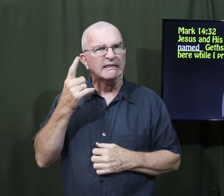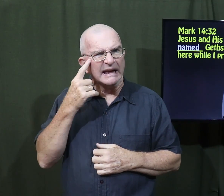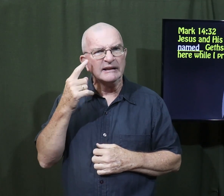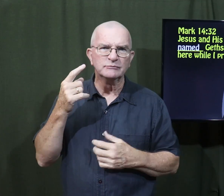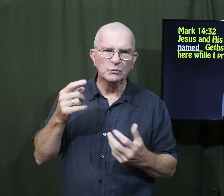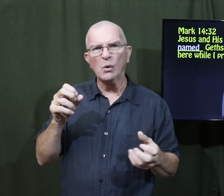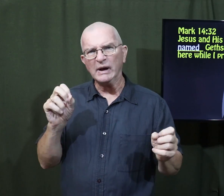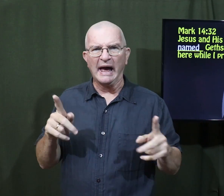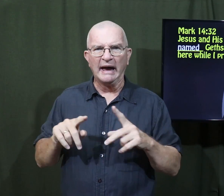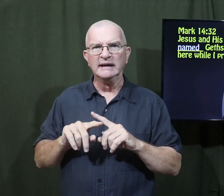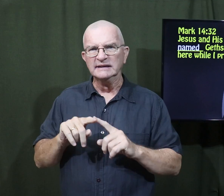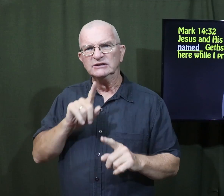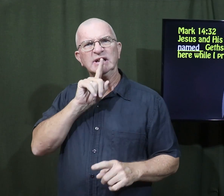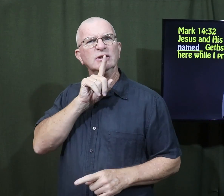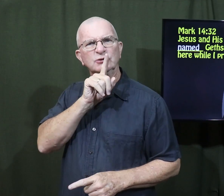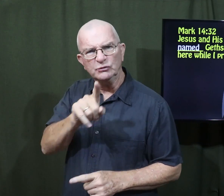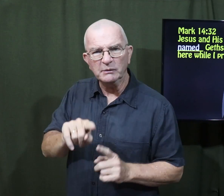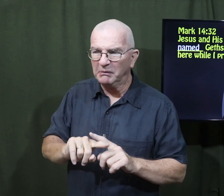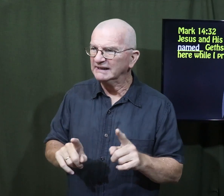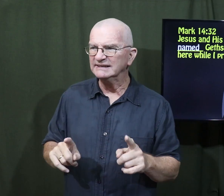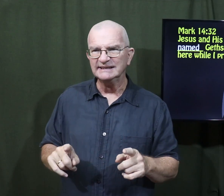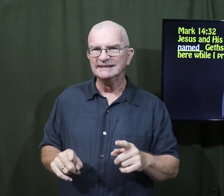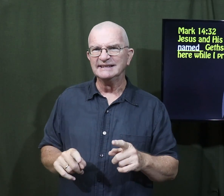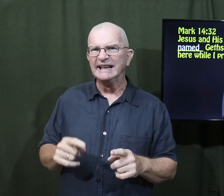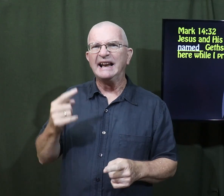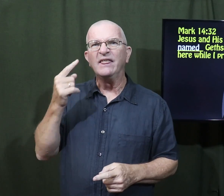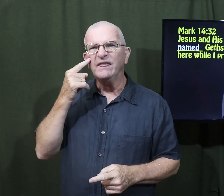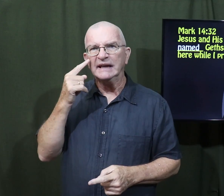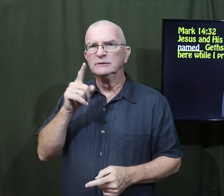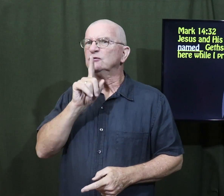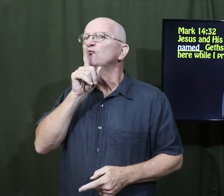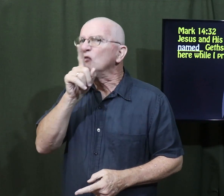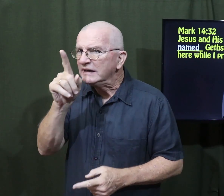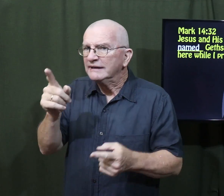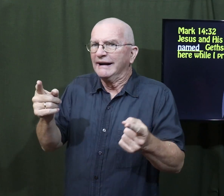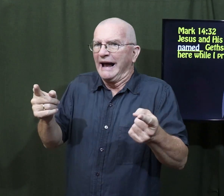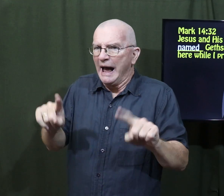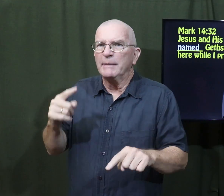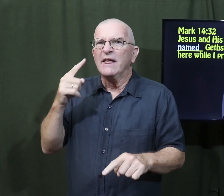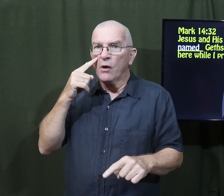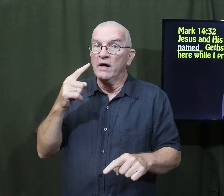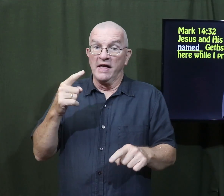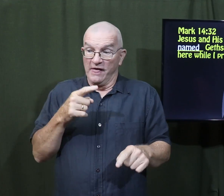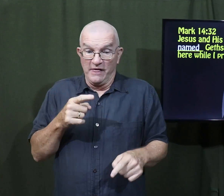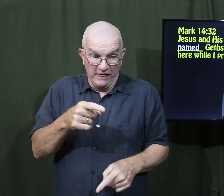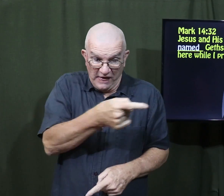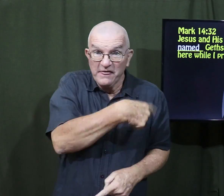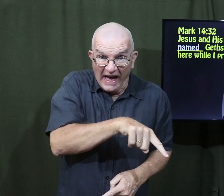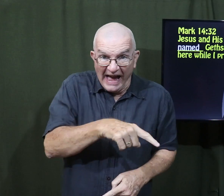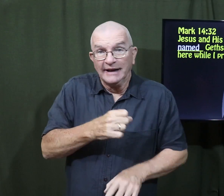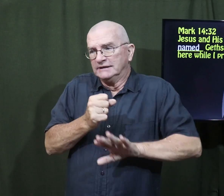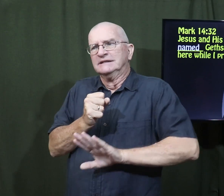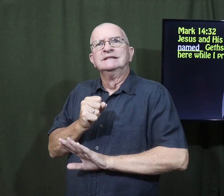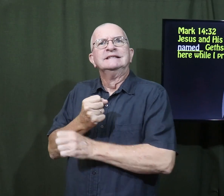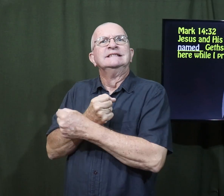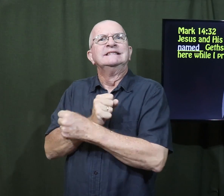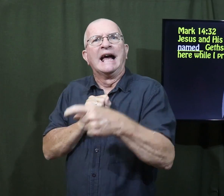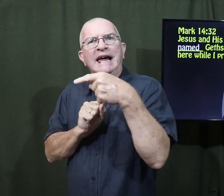They thought, okay, what he's saying is true, but they thought we could save